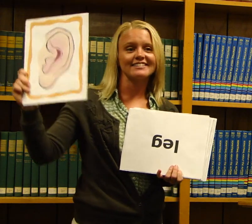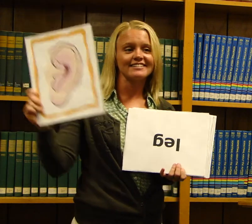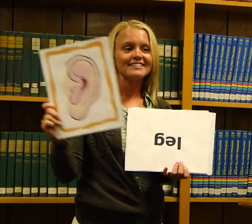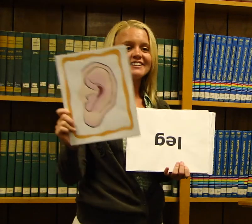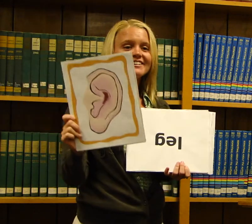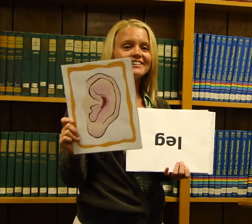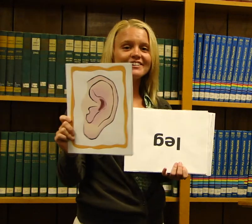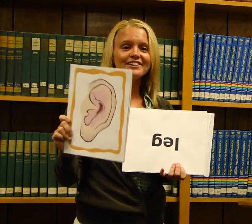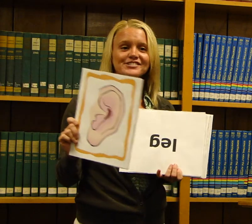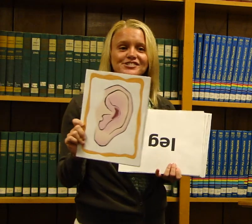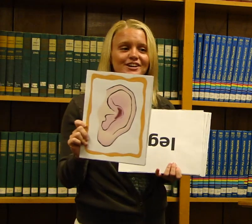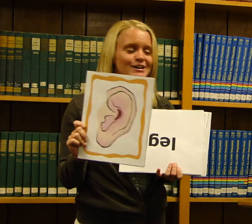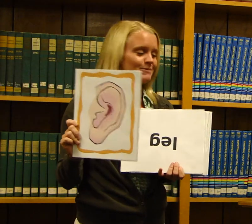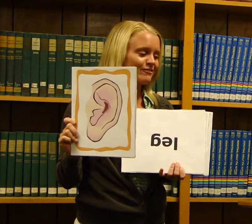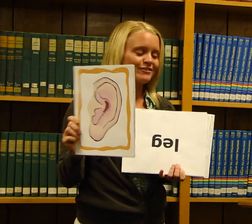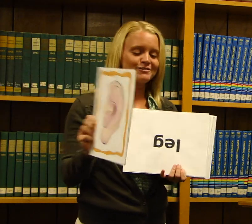Good job everyone!